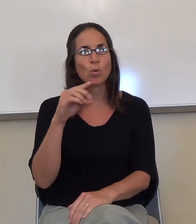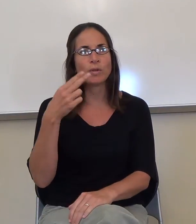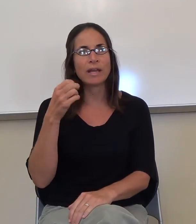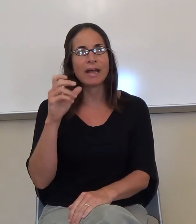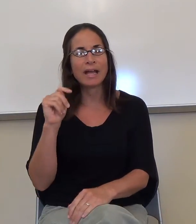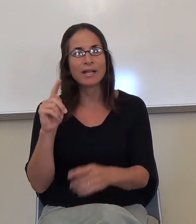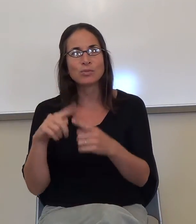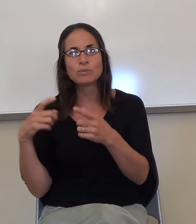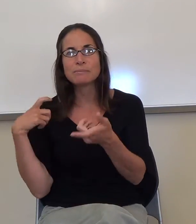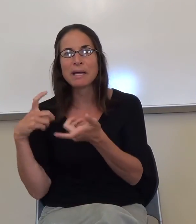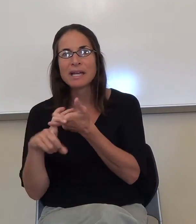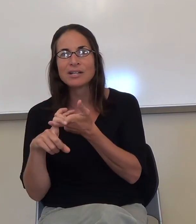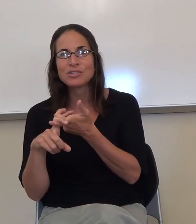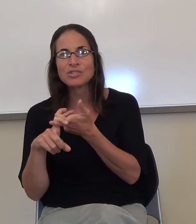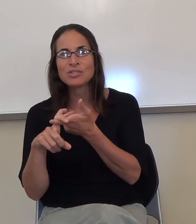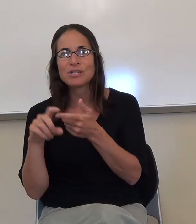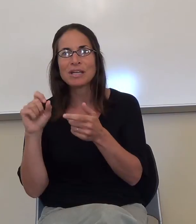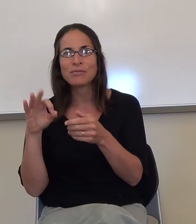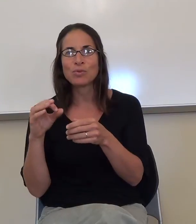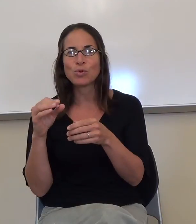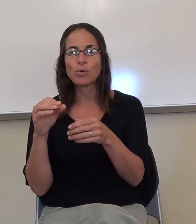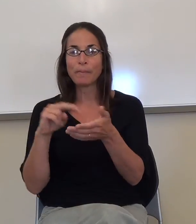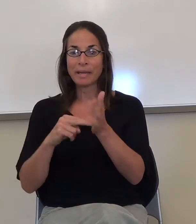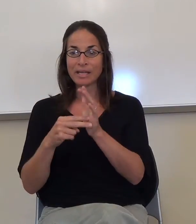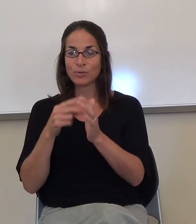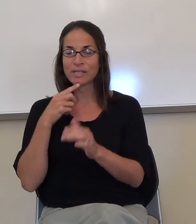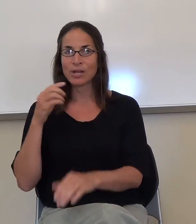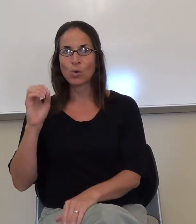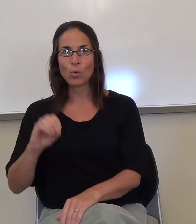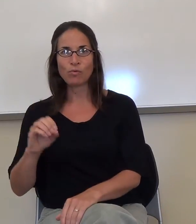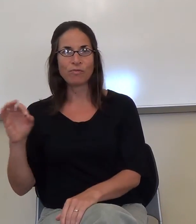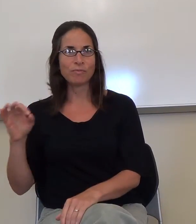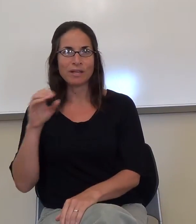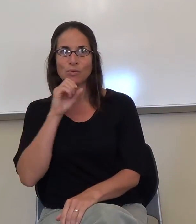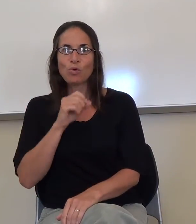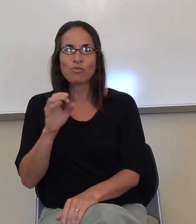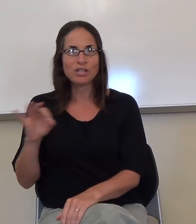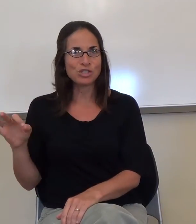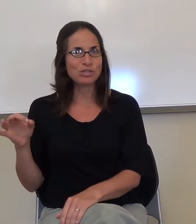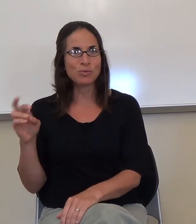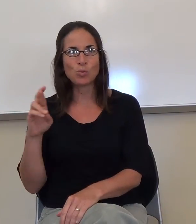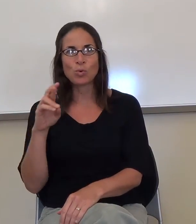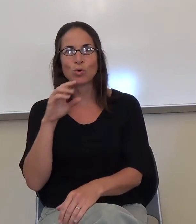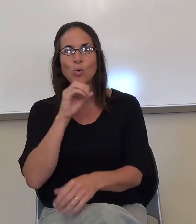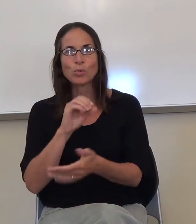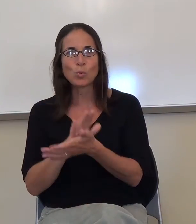not going to make any sense to somebody in another language. That's the definition of an